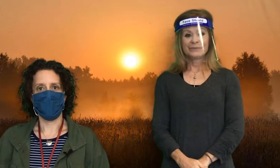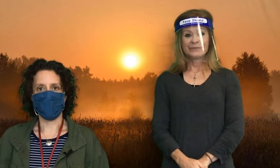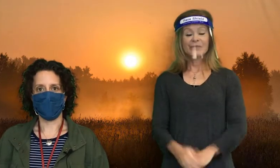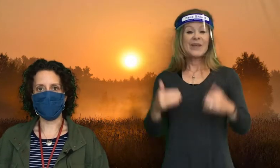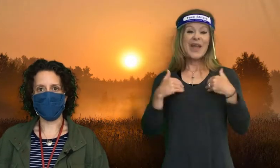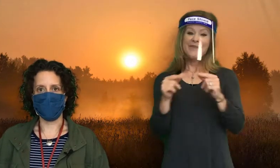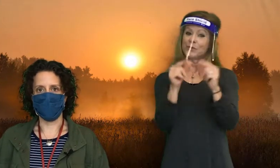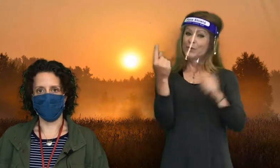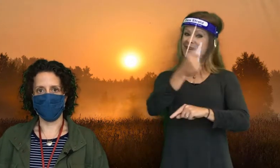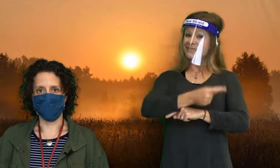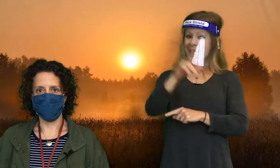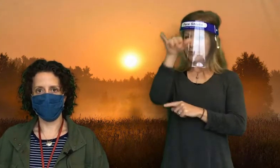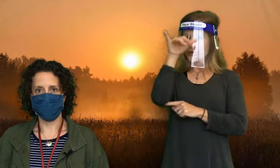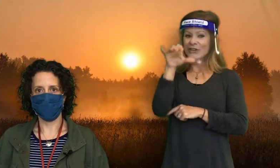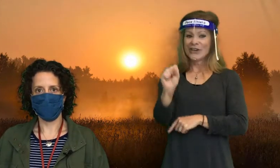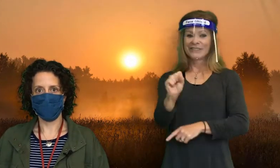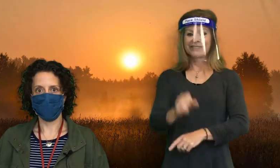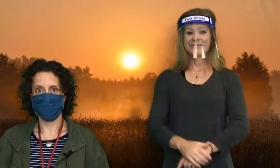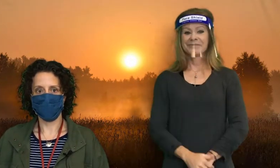Have a great day, Bulldogs!